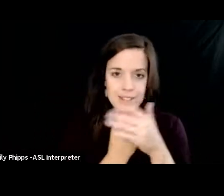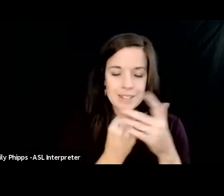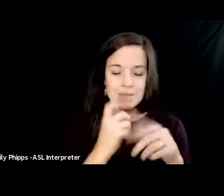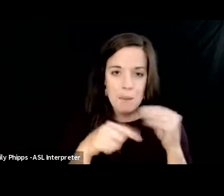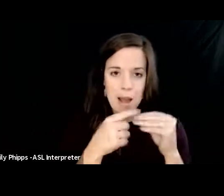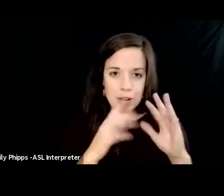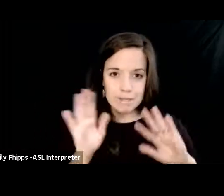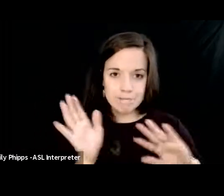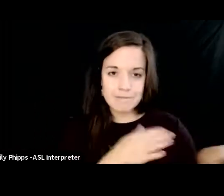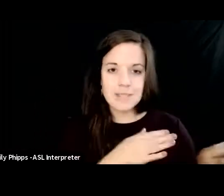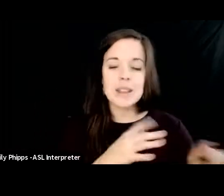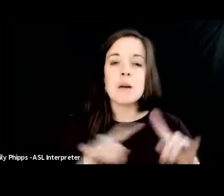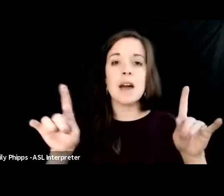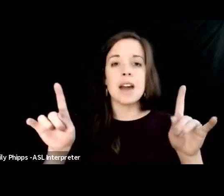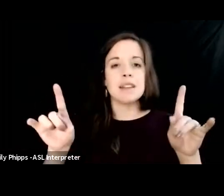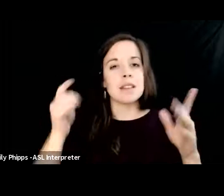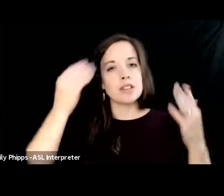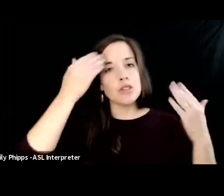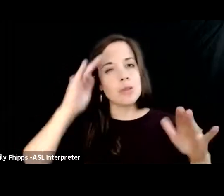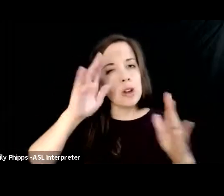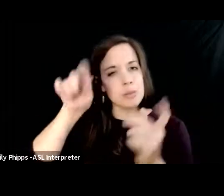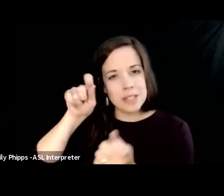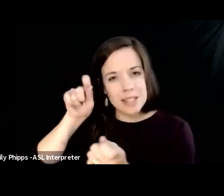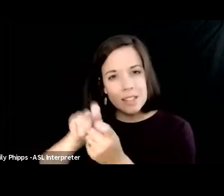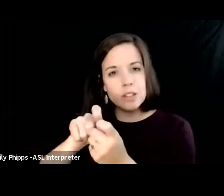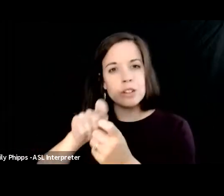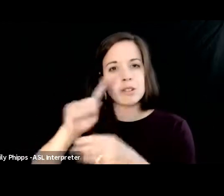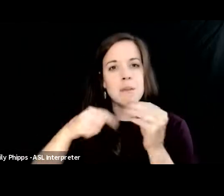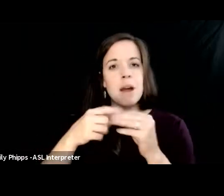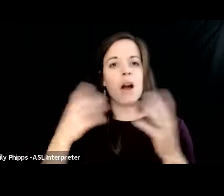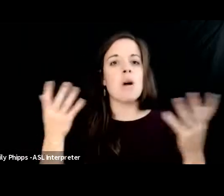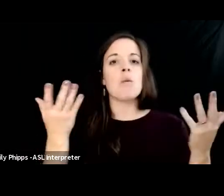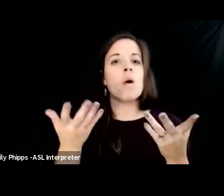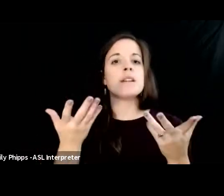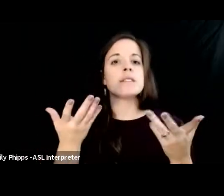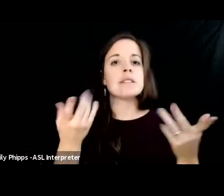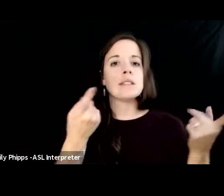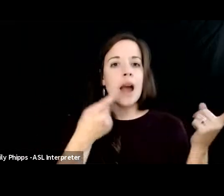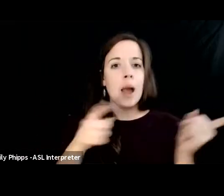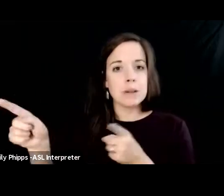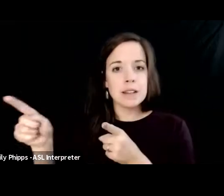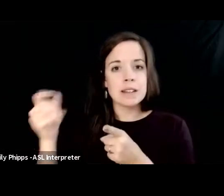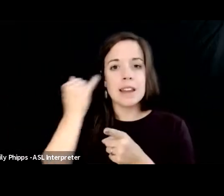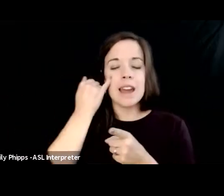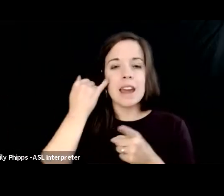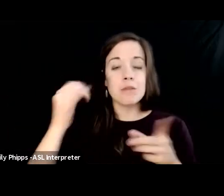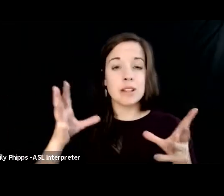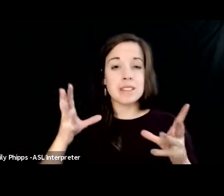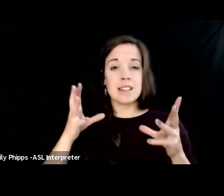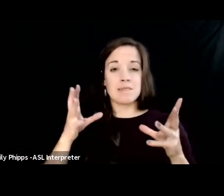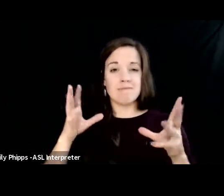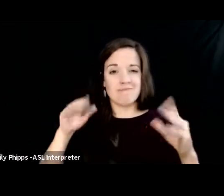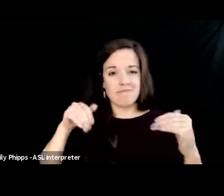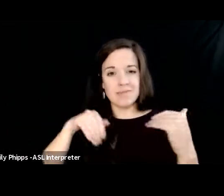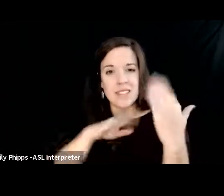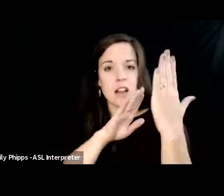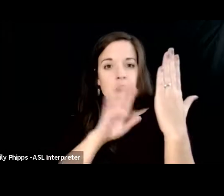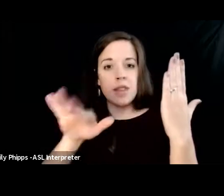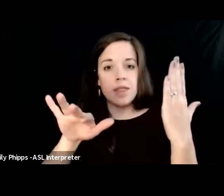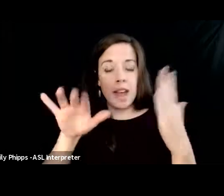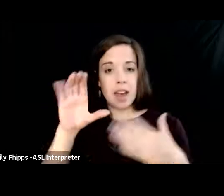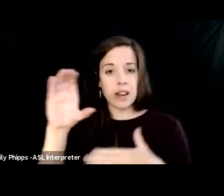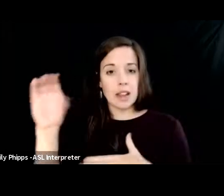but they don't know the particulars about what's going to happen if we take on that industry and we win